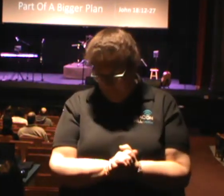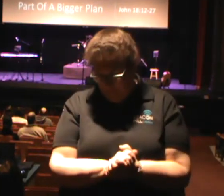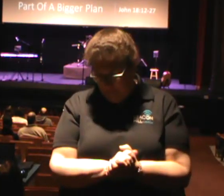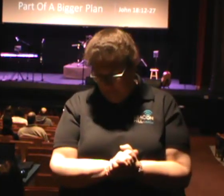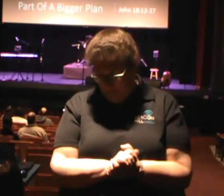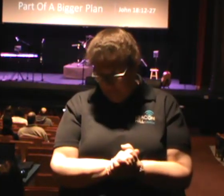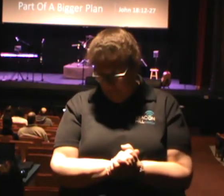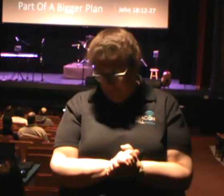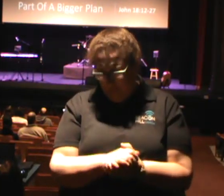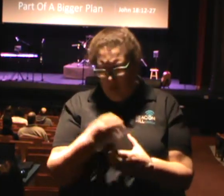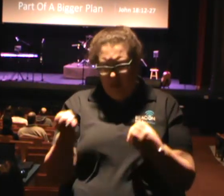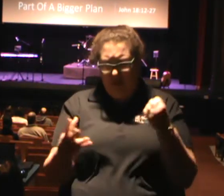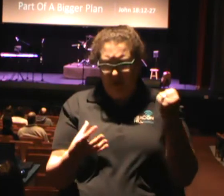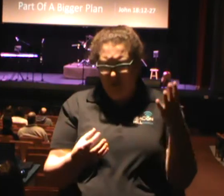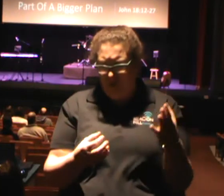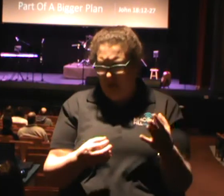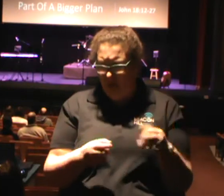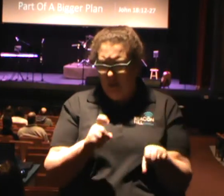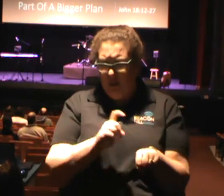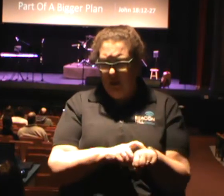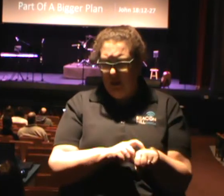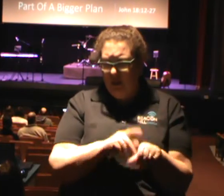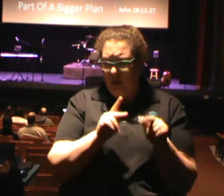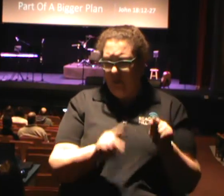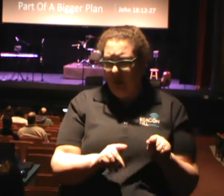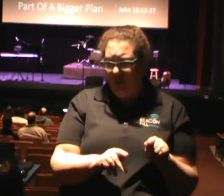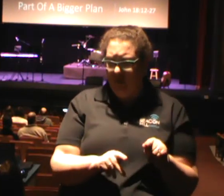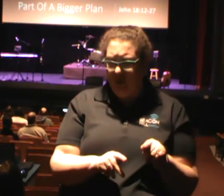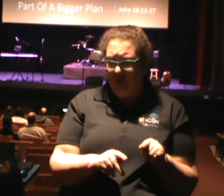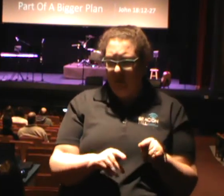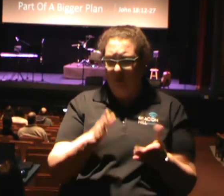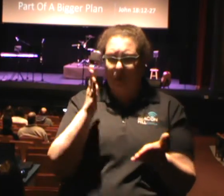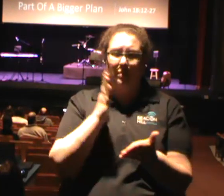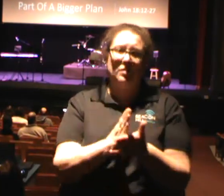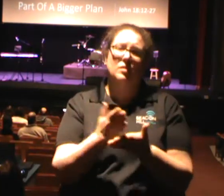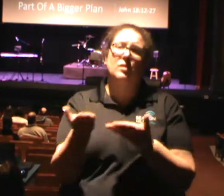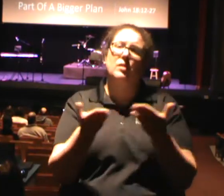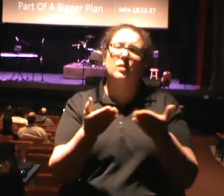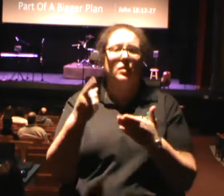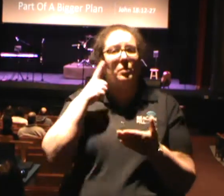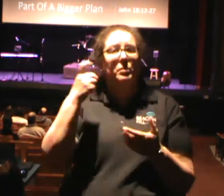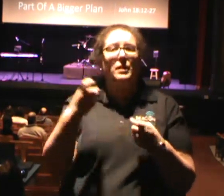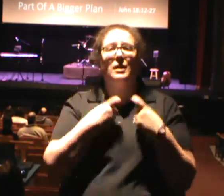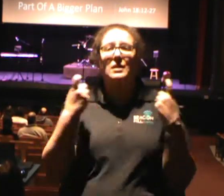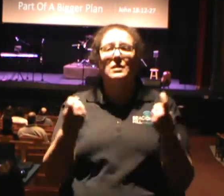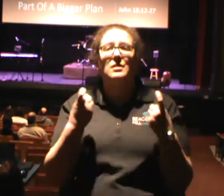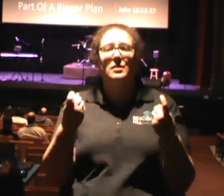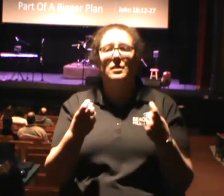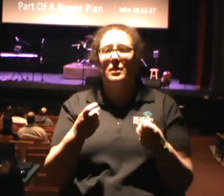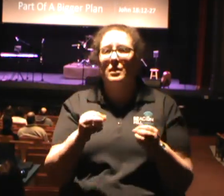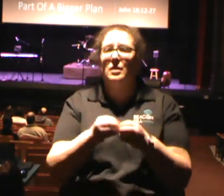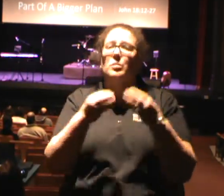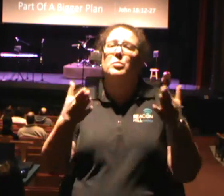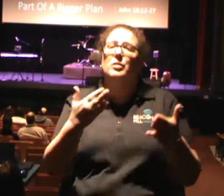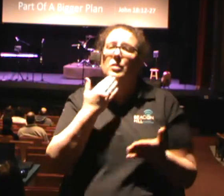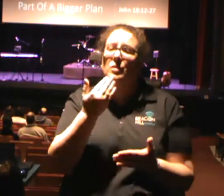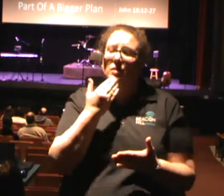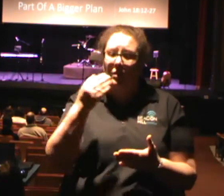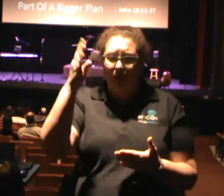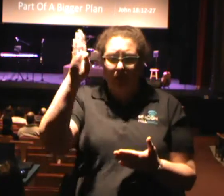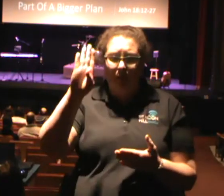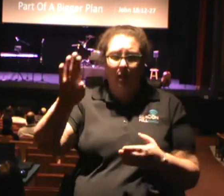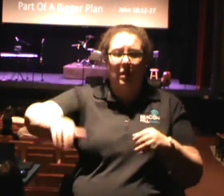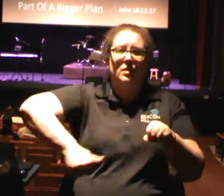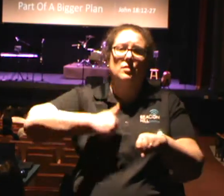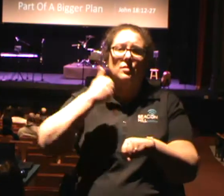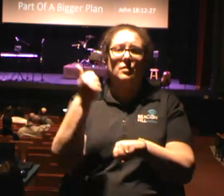are removed from service because of sin in their lives. You know, I am so thankful that God has planted